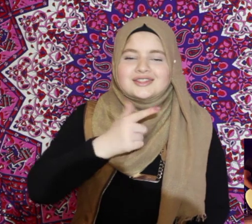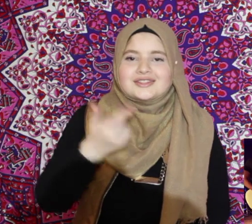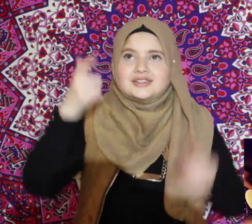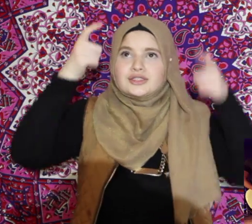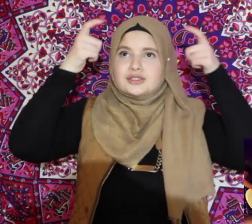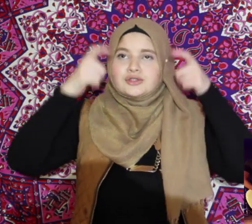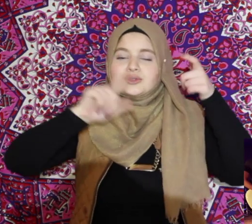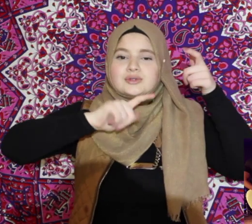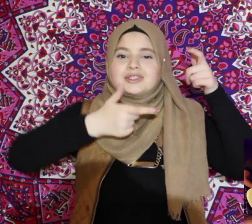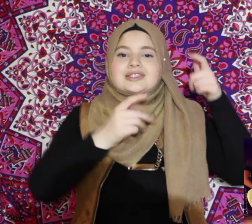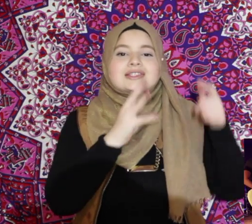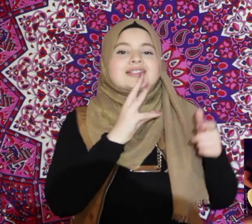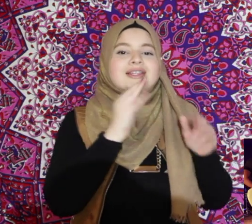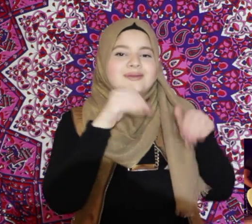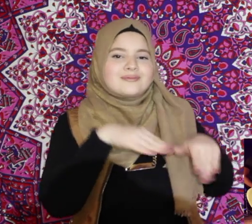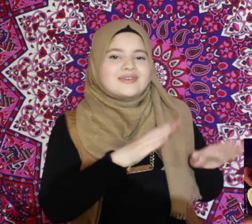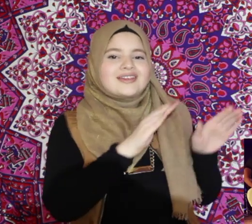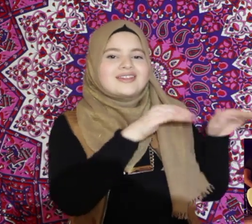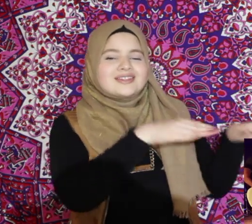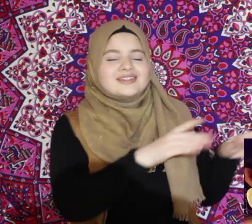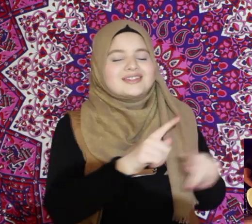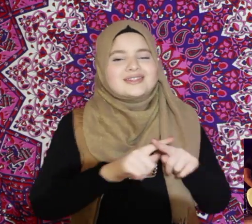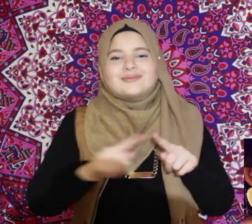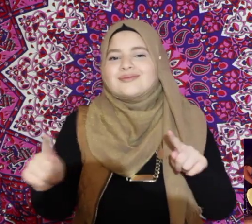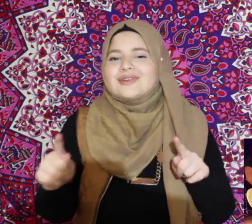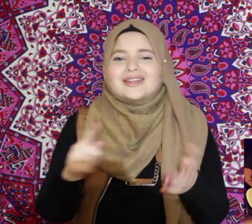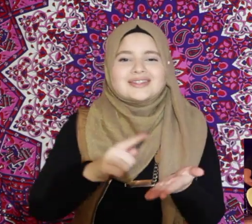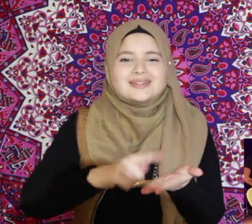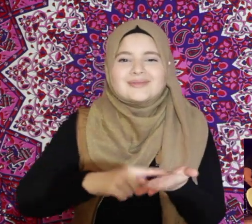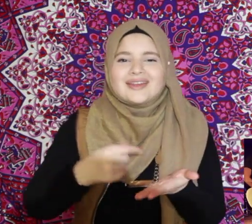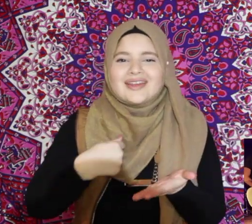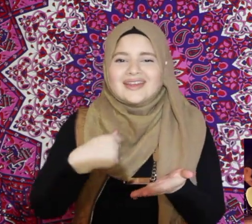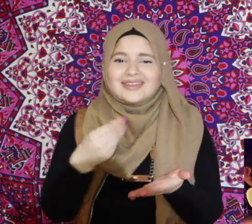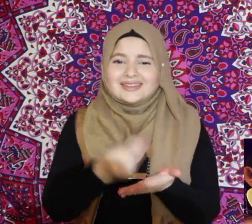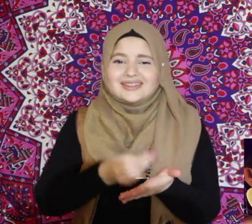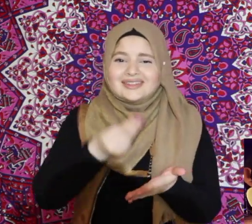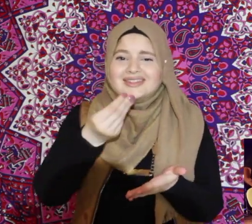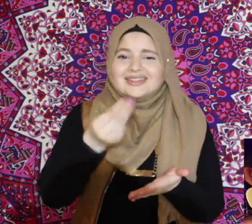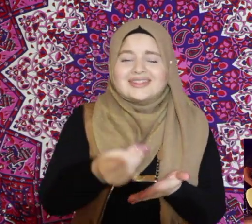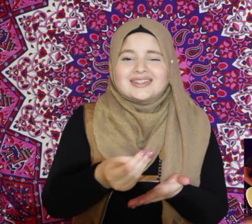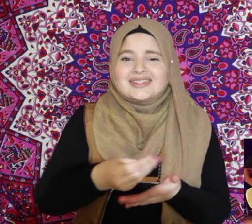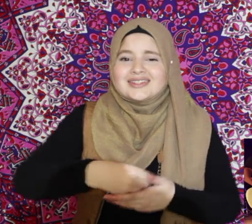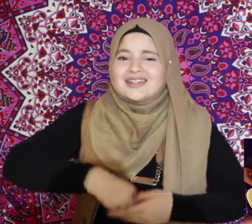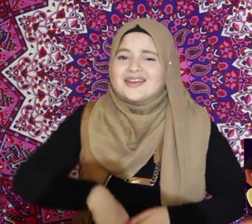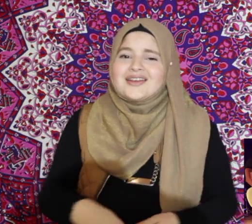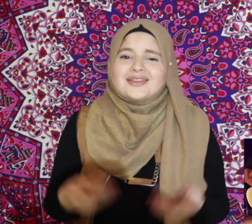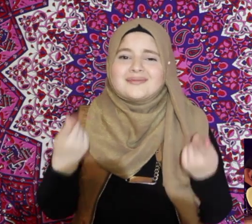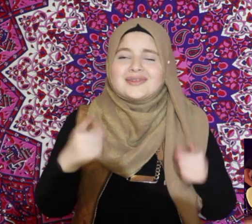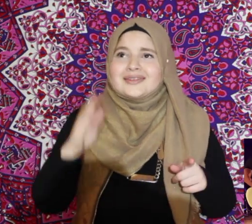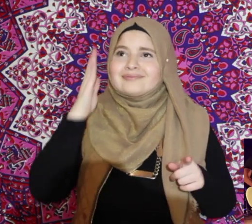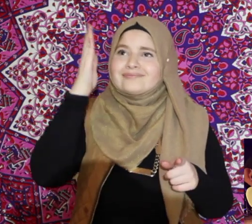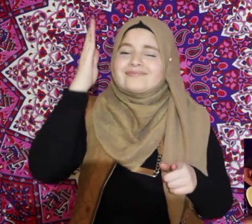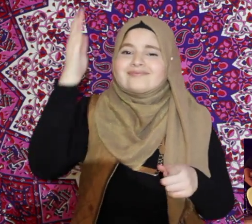saints into the sea But it's just the price I pay Destiny is calling me